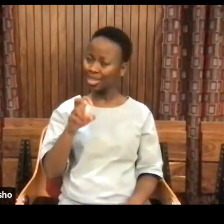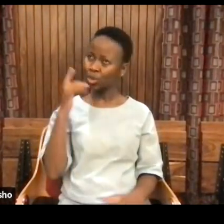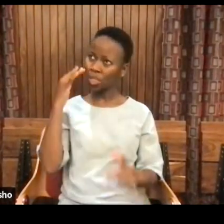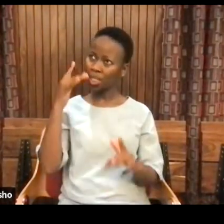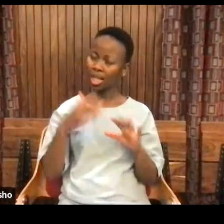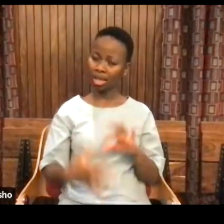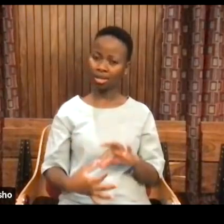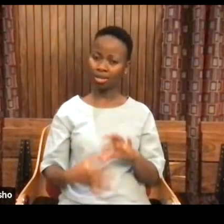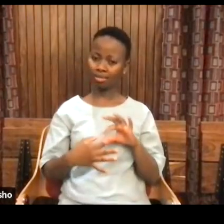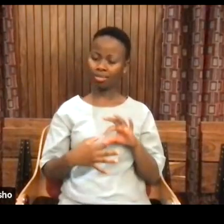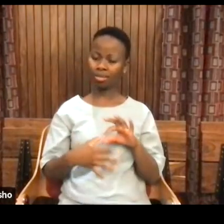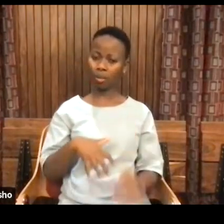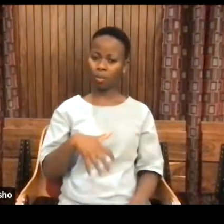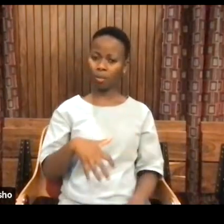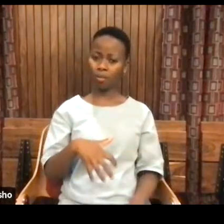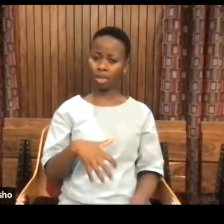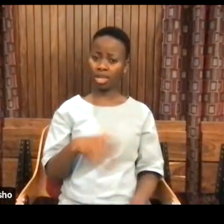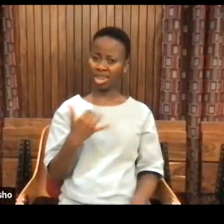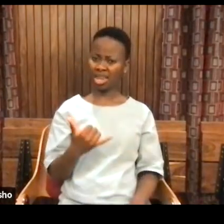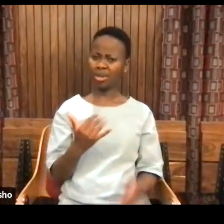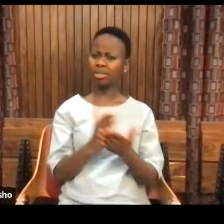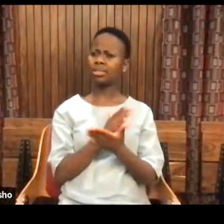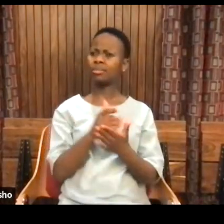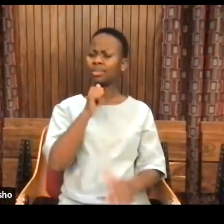Really? The master's womb?